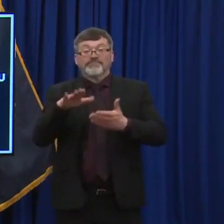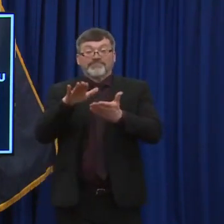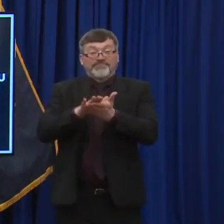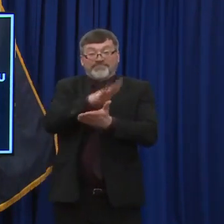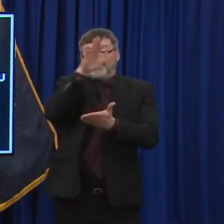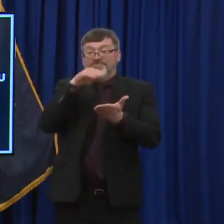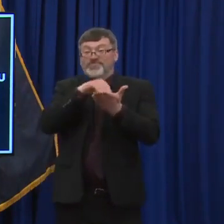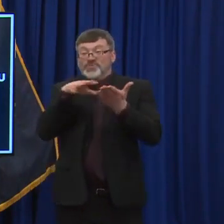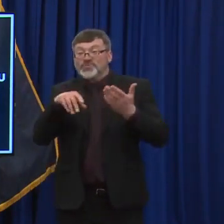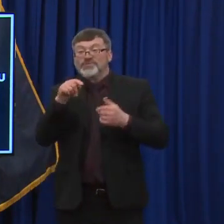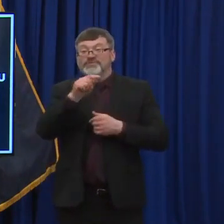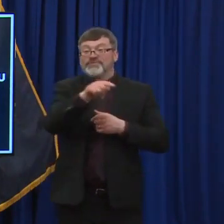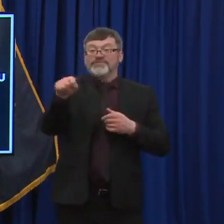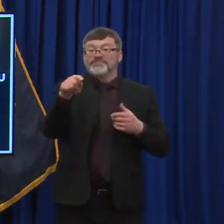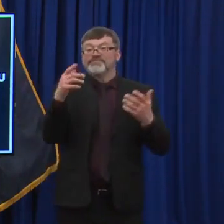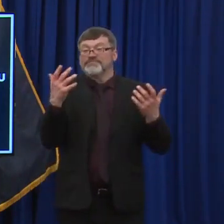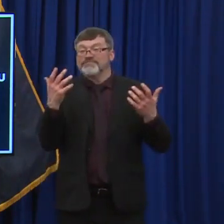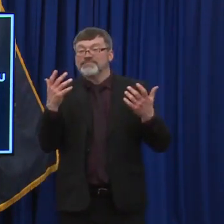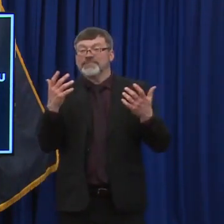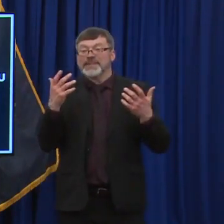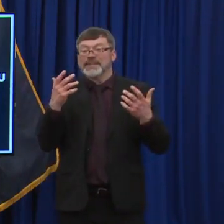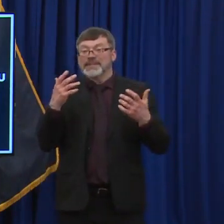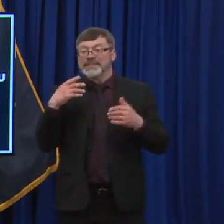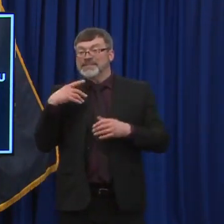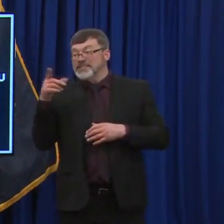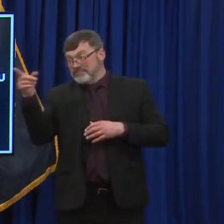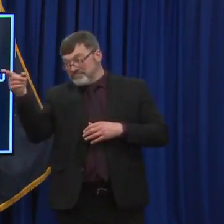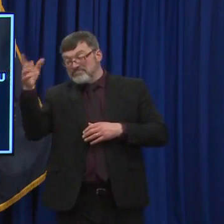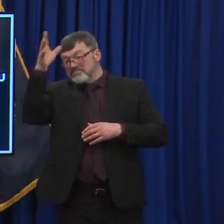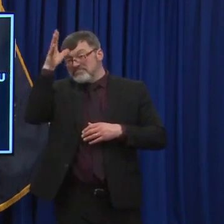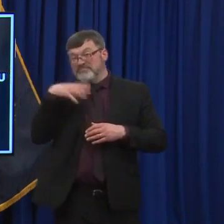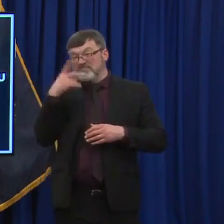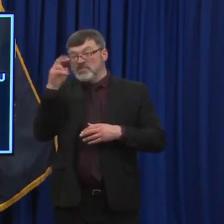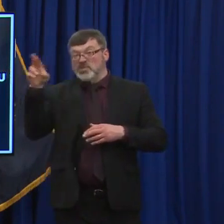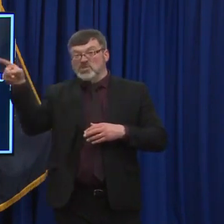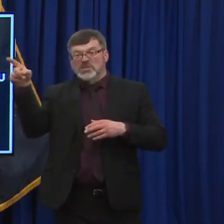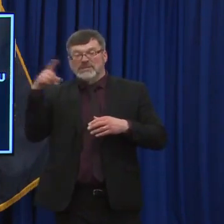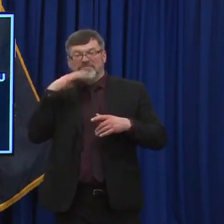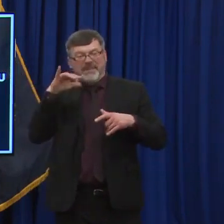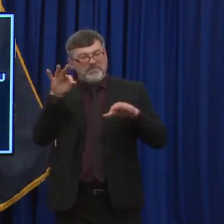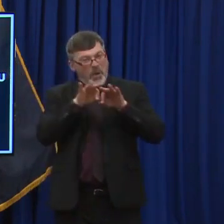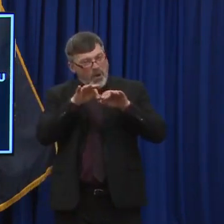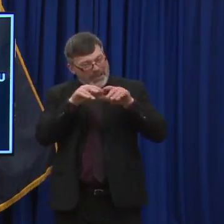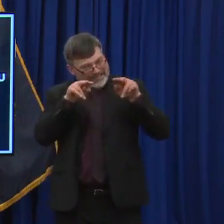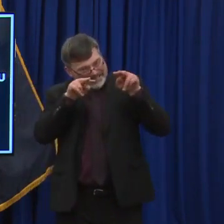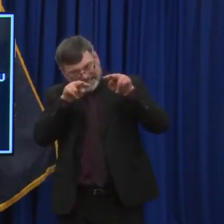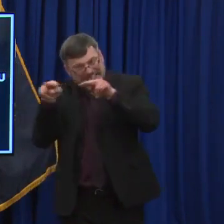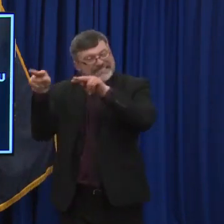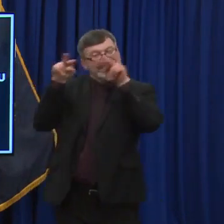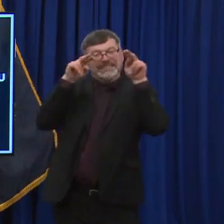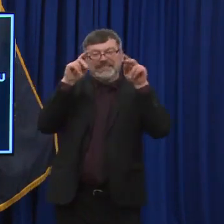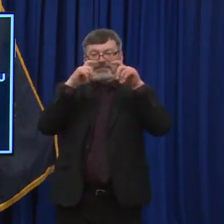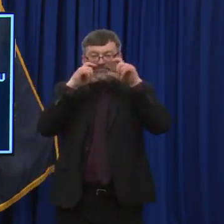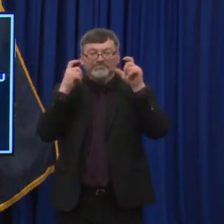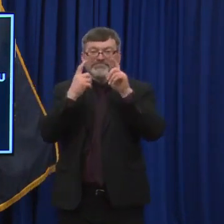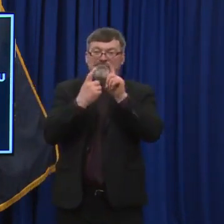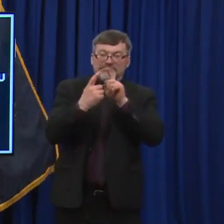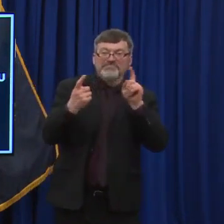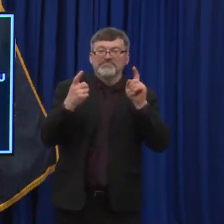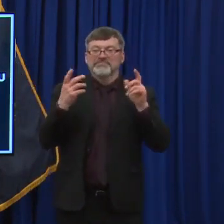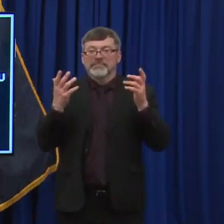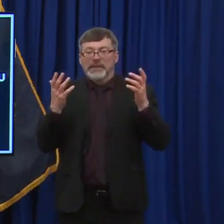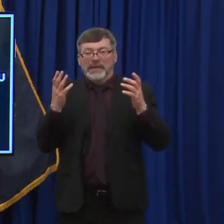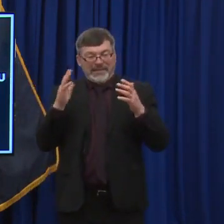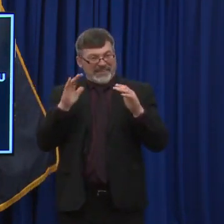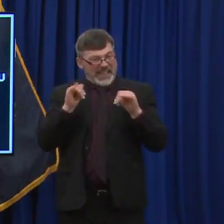areas of the community, as Dr. Chan said, you know, we have to be vigilant with community spread. It's still very real. can still very much affect folks. have